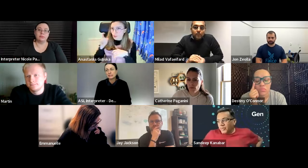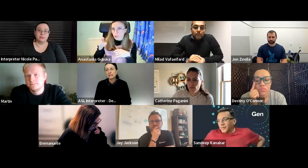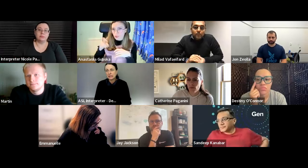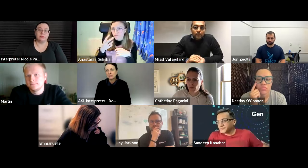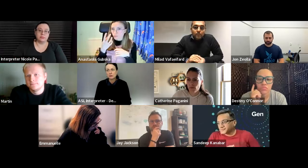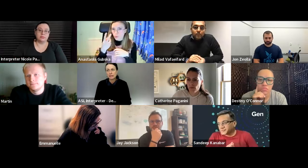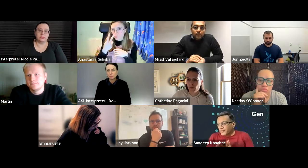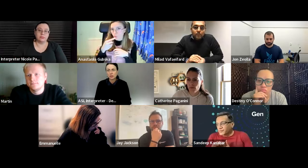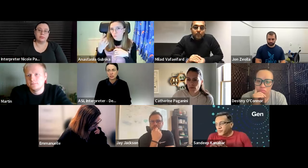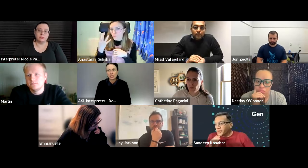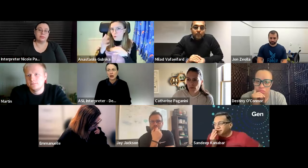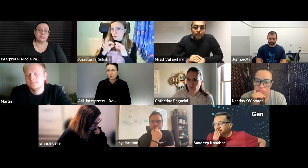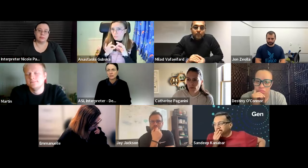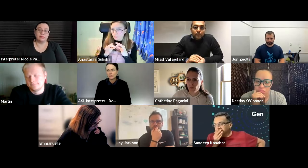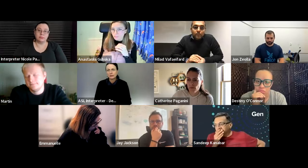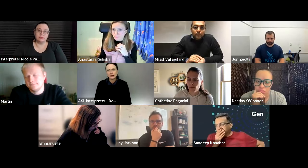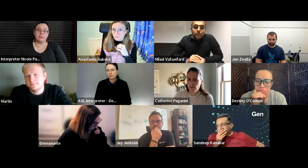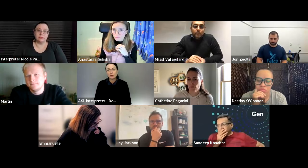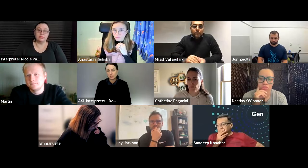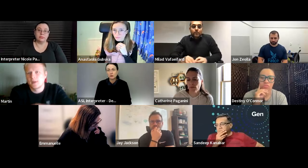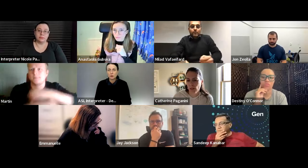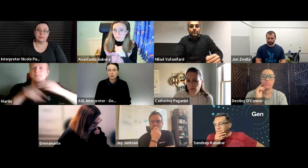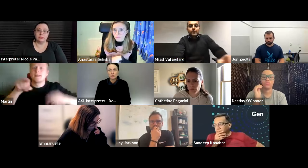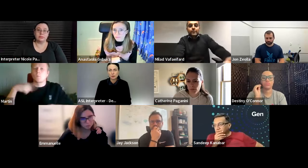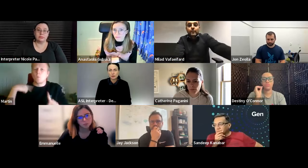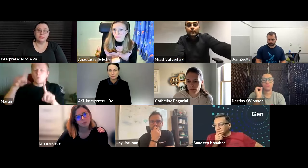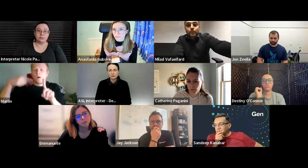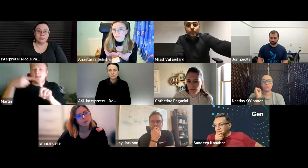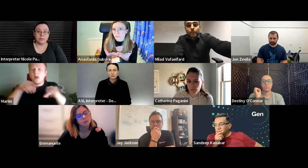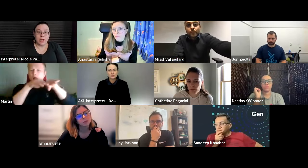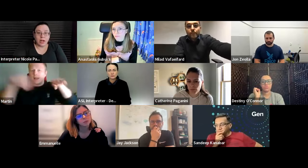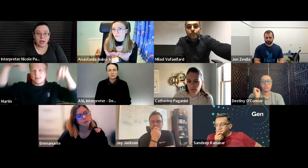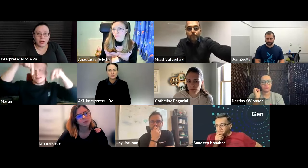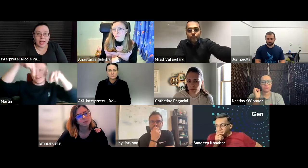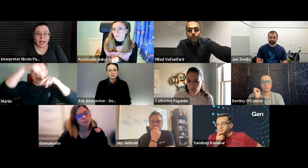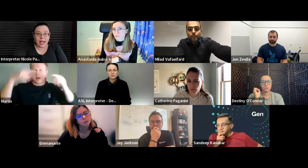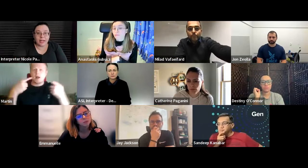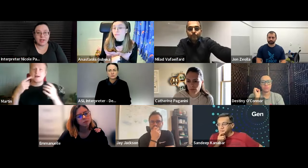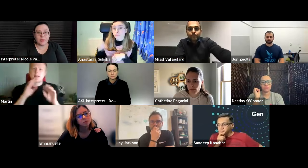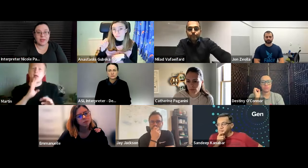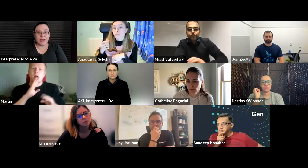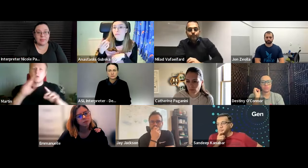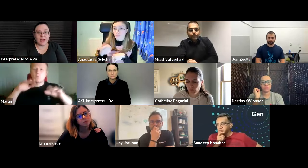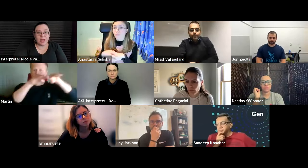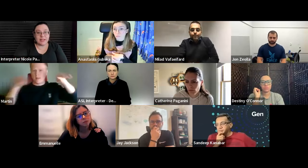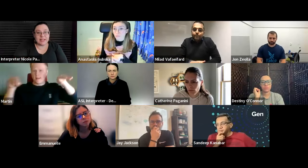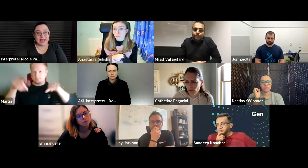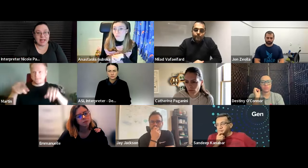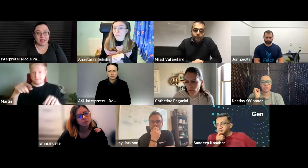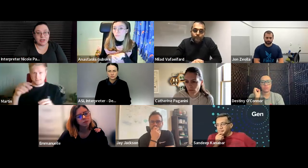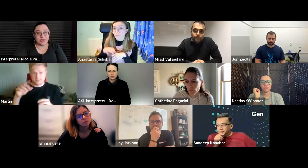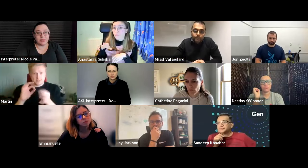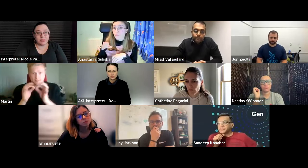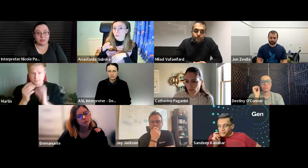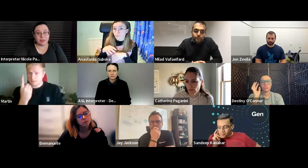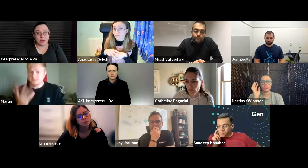we're going to need a team so they can switch in and out um probably two to four interpreters okay and so when they're up there on the